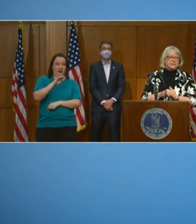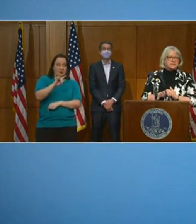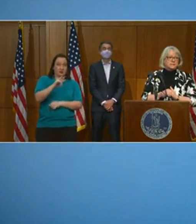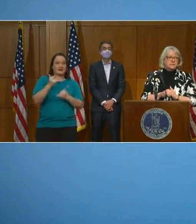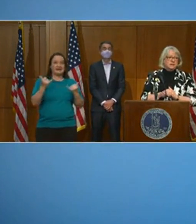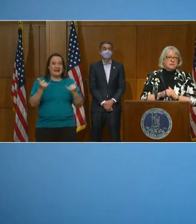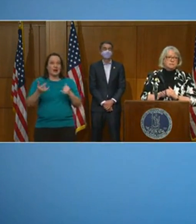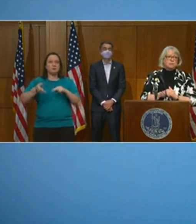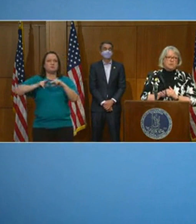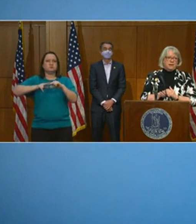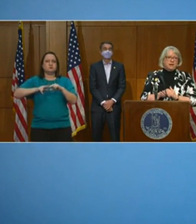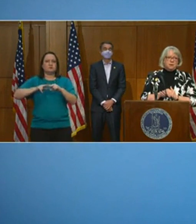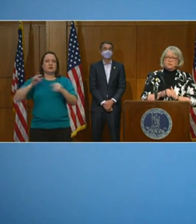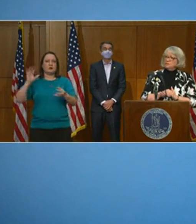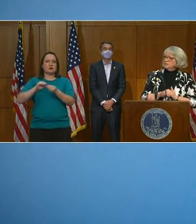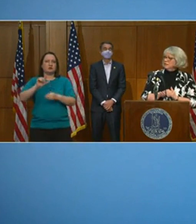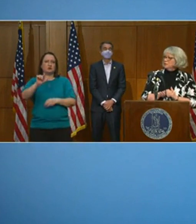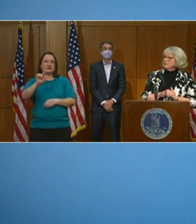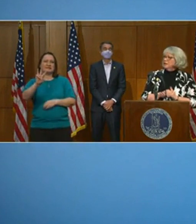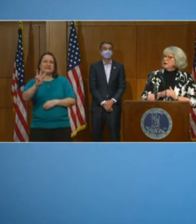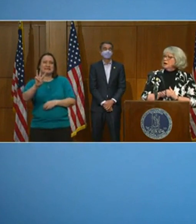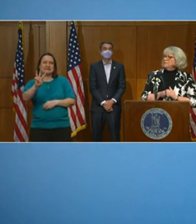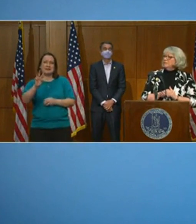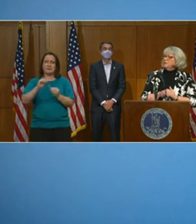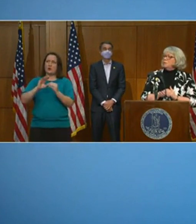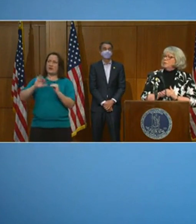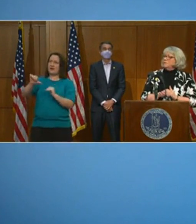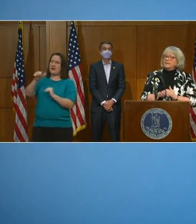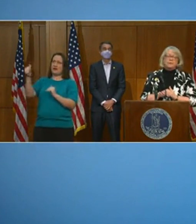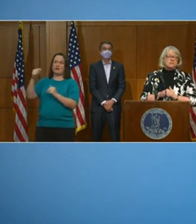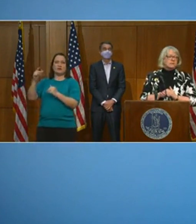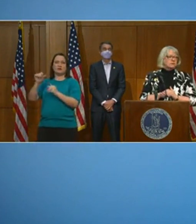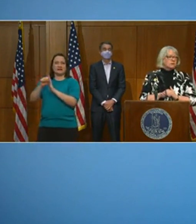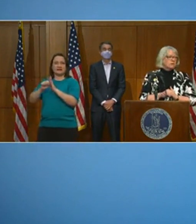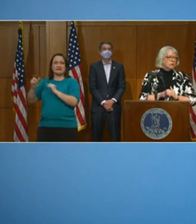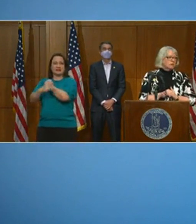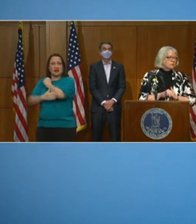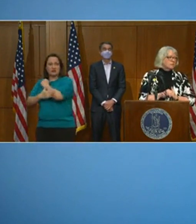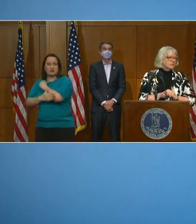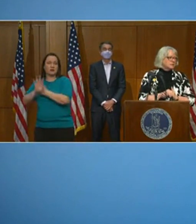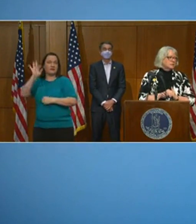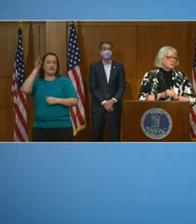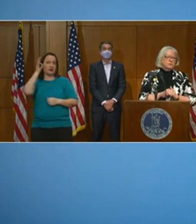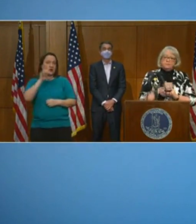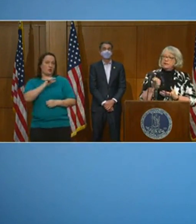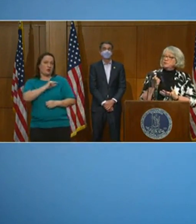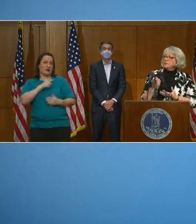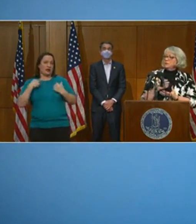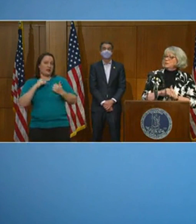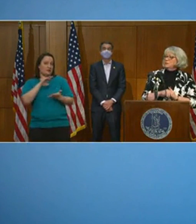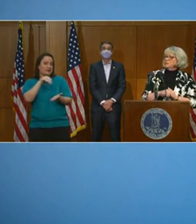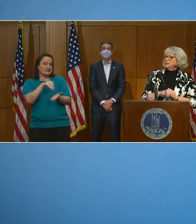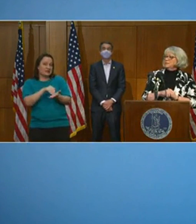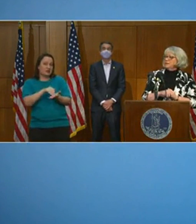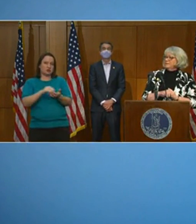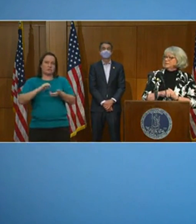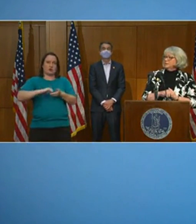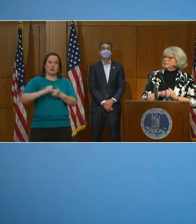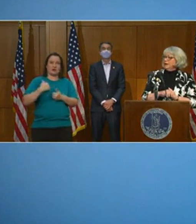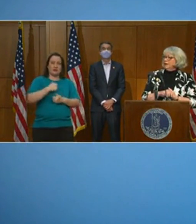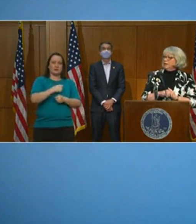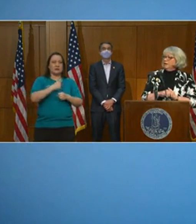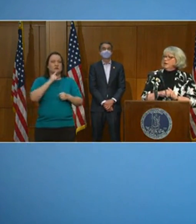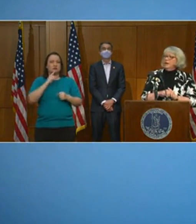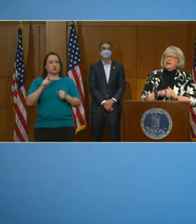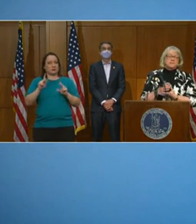26. And that's more than anywhere else in the country. Our federally qualified health centers are partnering with us to make sure that people who are tested have